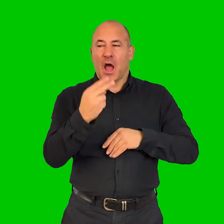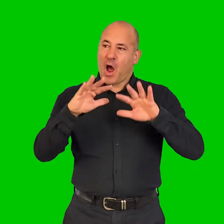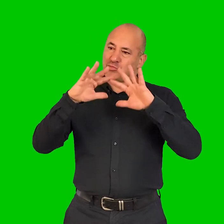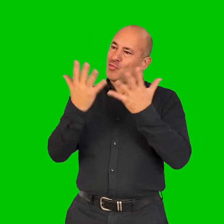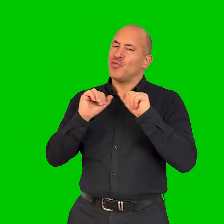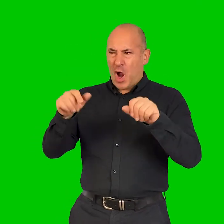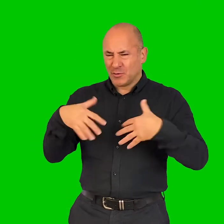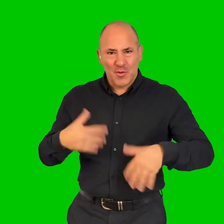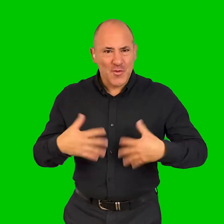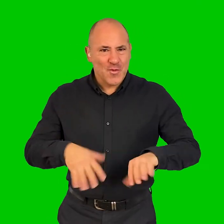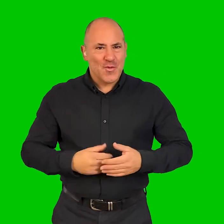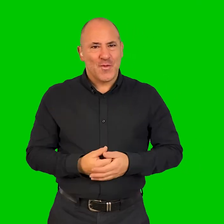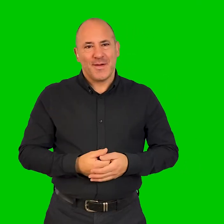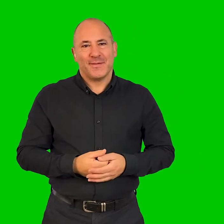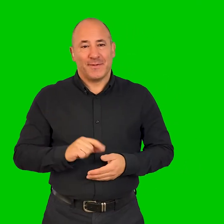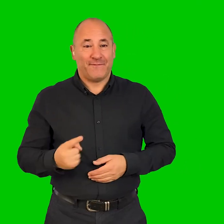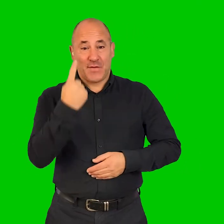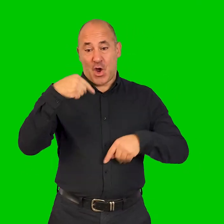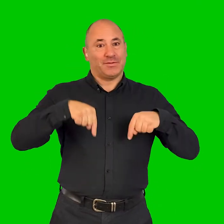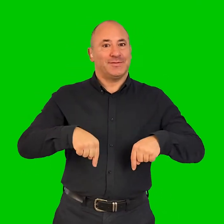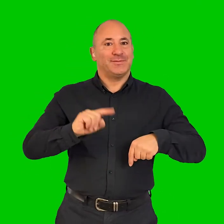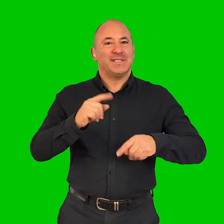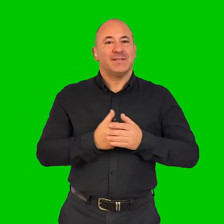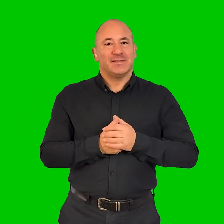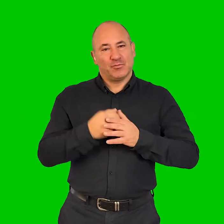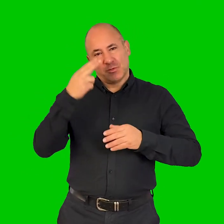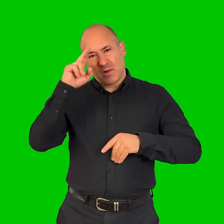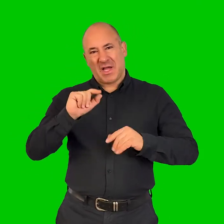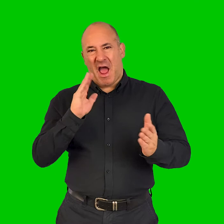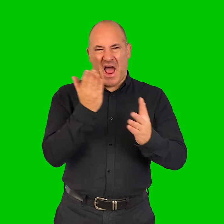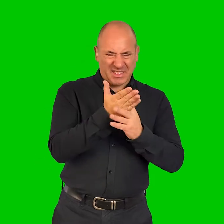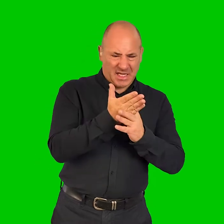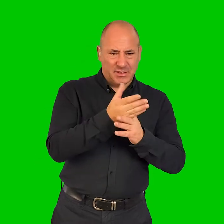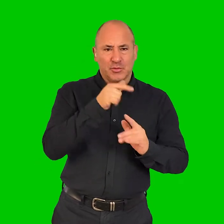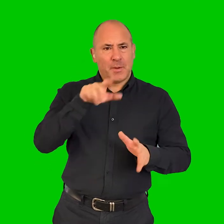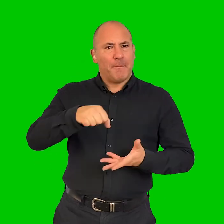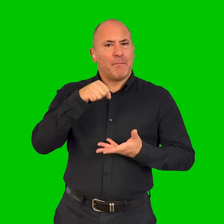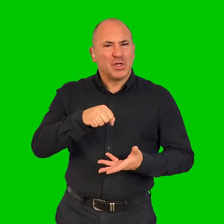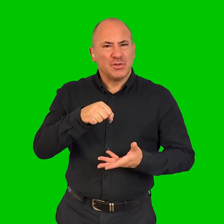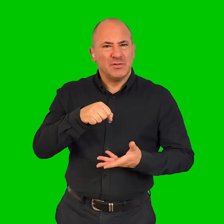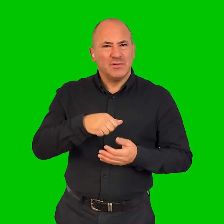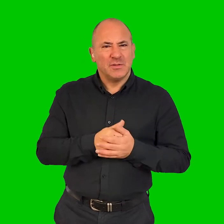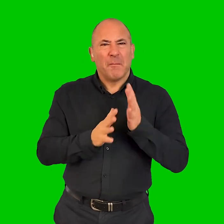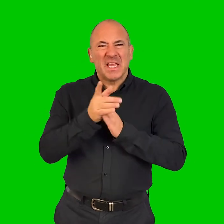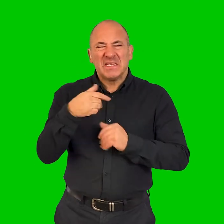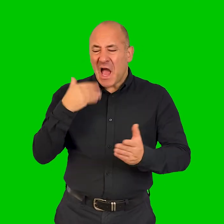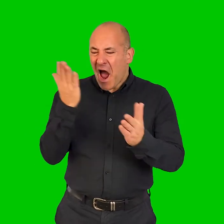arts. This first episode is entitled Access on a Budget. But it's not just about doing